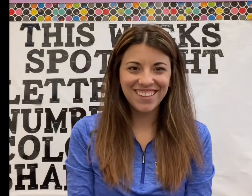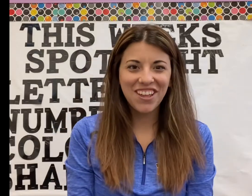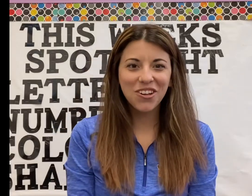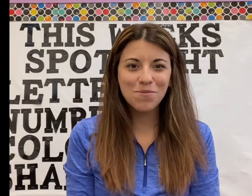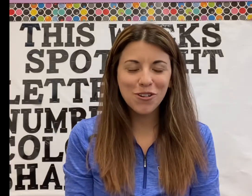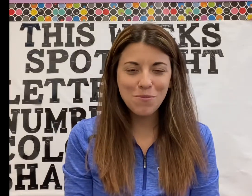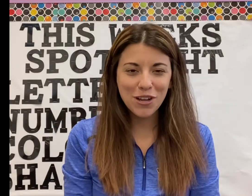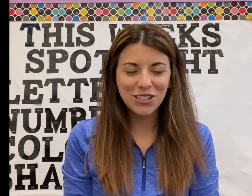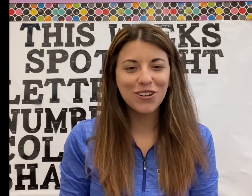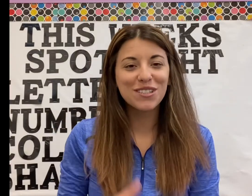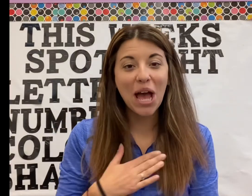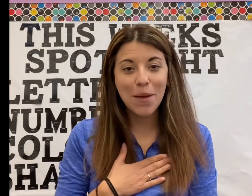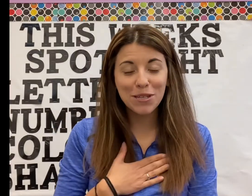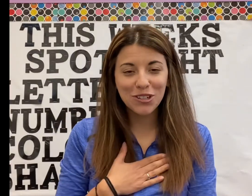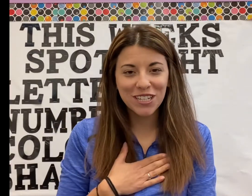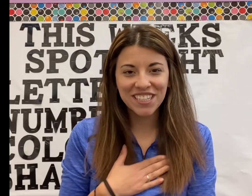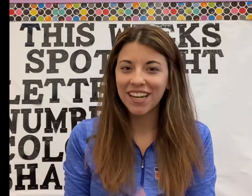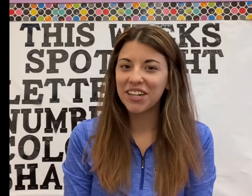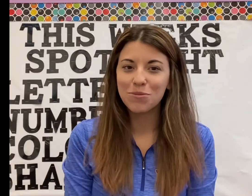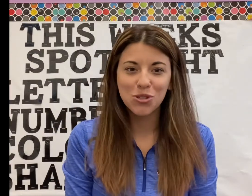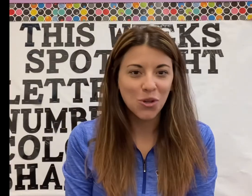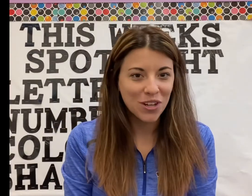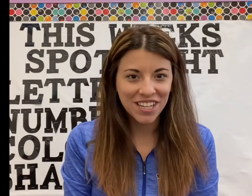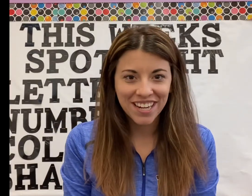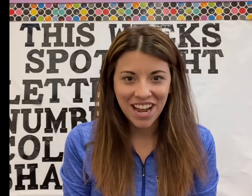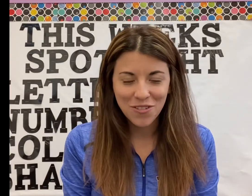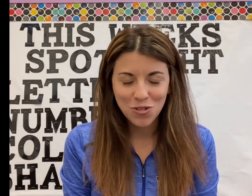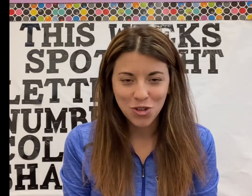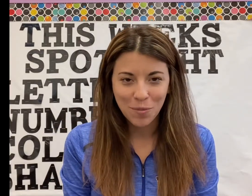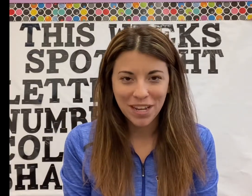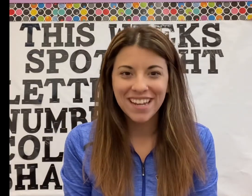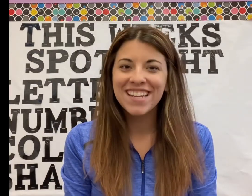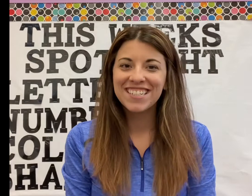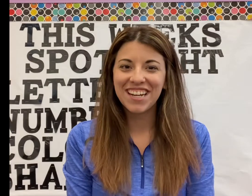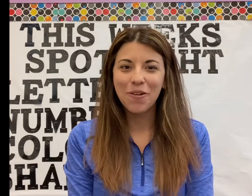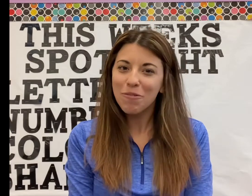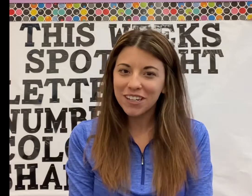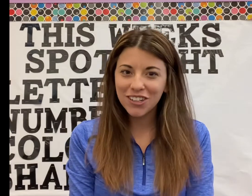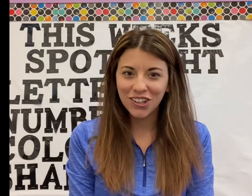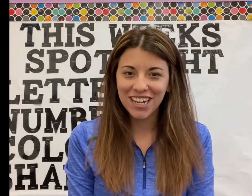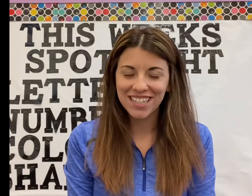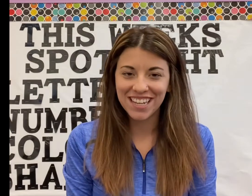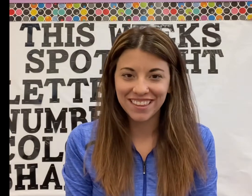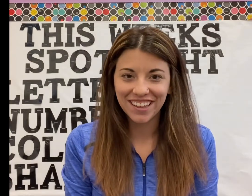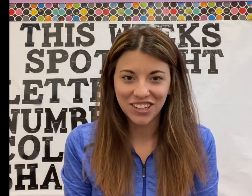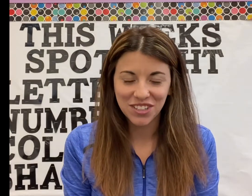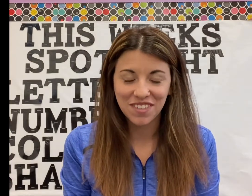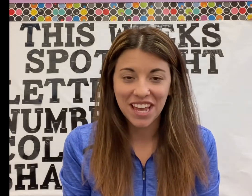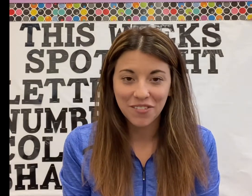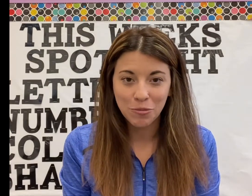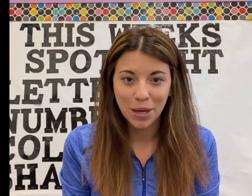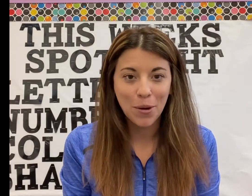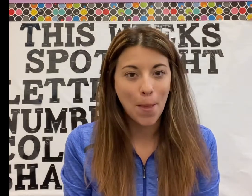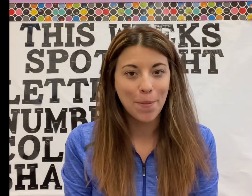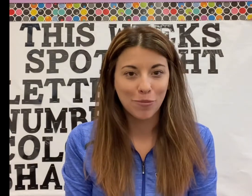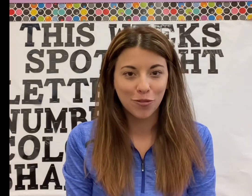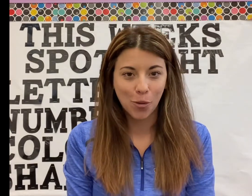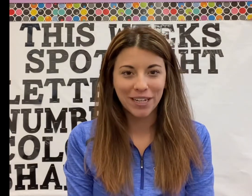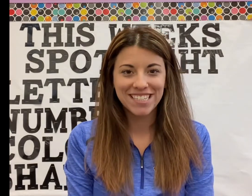Good morning boys and girls. I'm Miss Kristen and I'm so excited to have you join me. Today we're gonna learn how to sign the letters of the alphabet. But before we get to